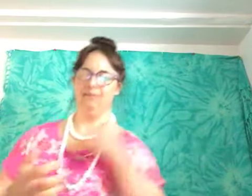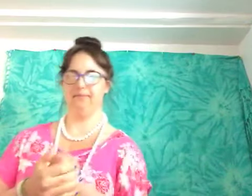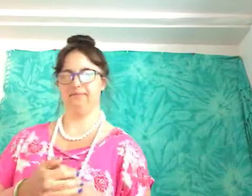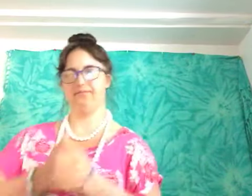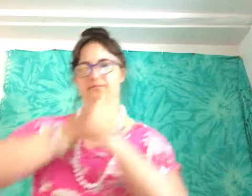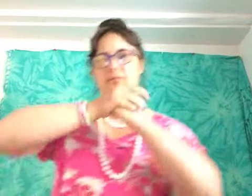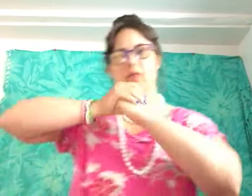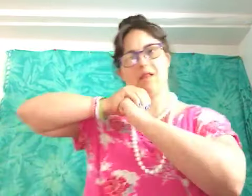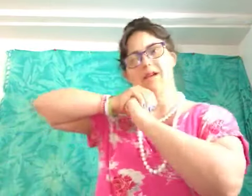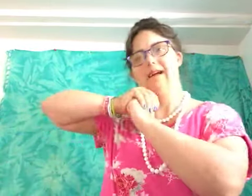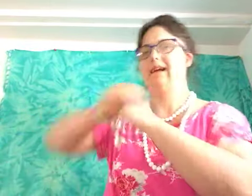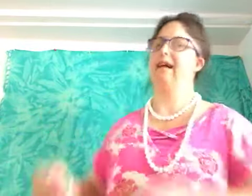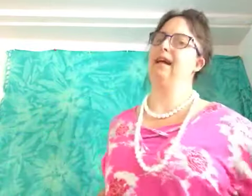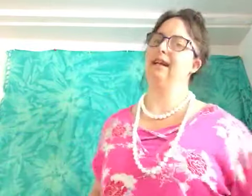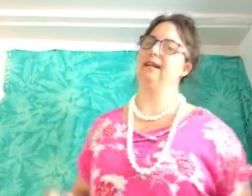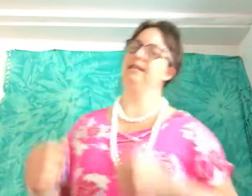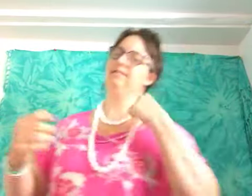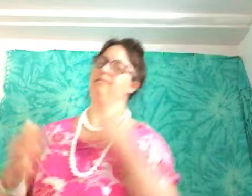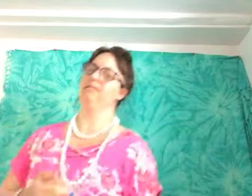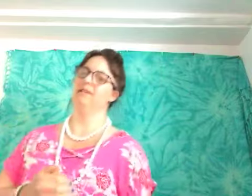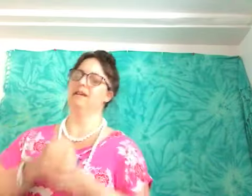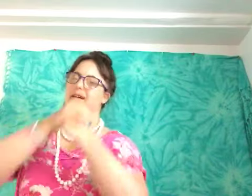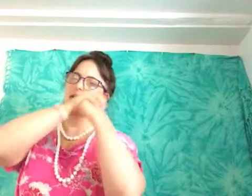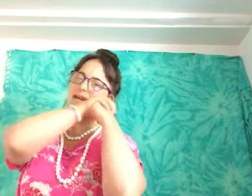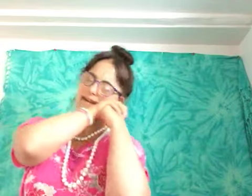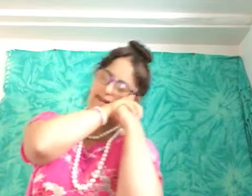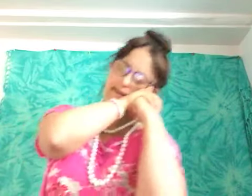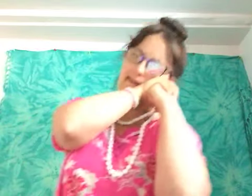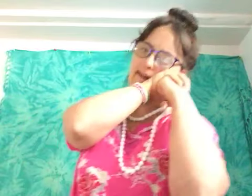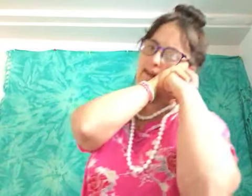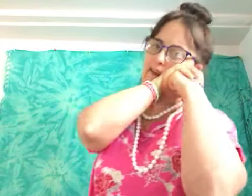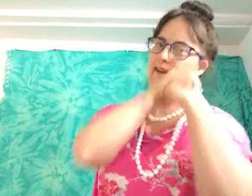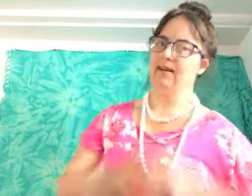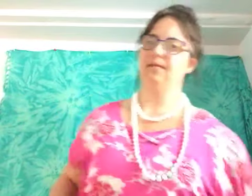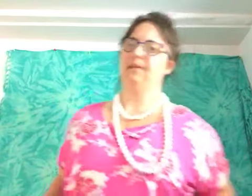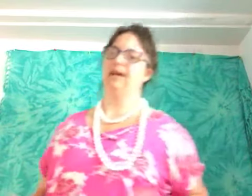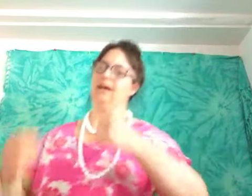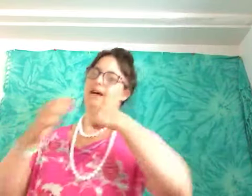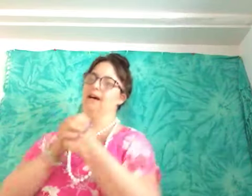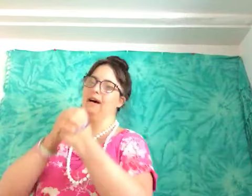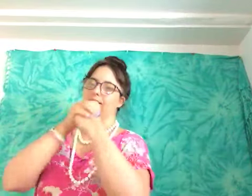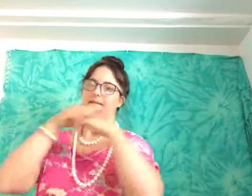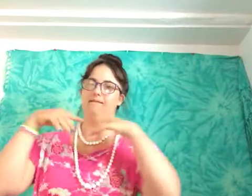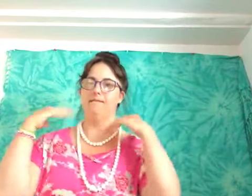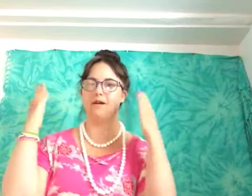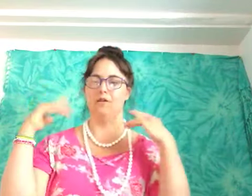uh uh i'm going